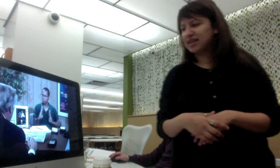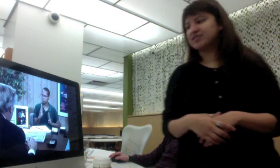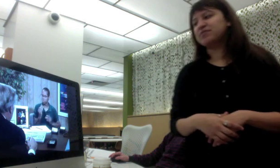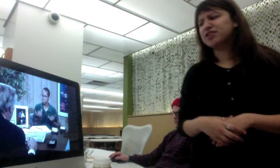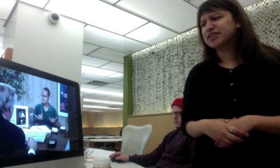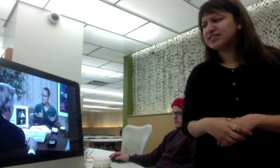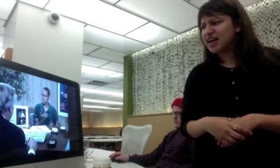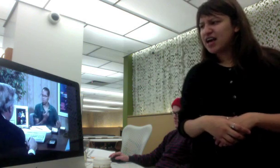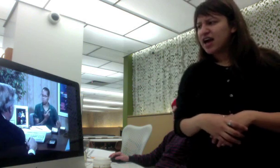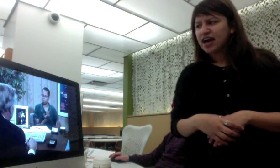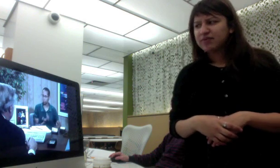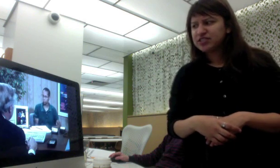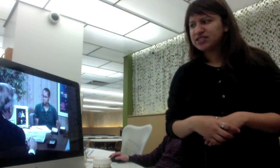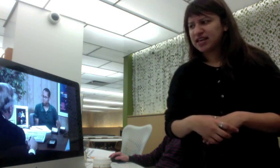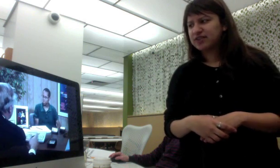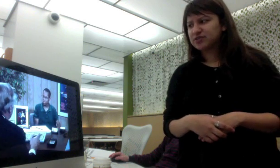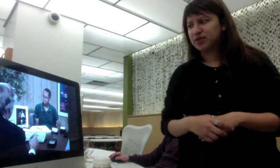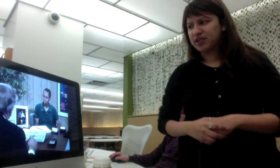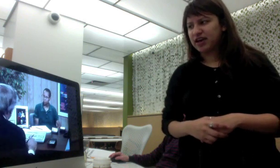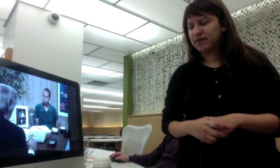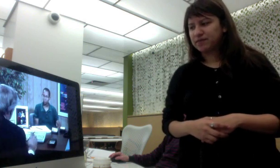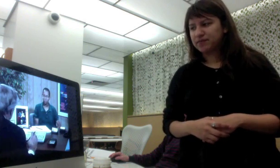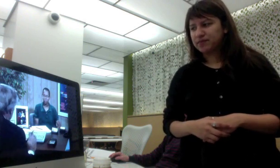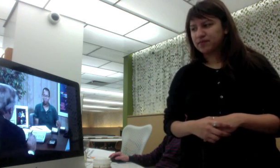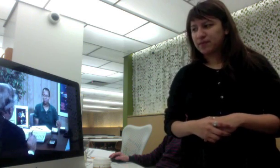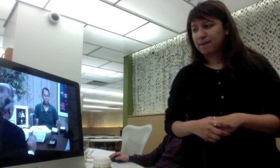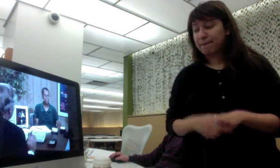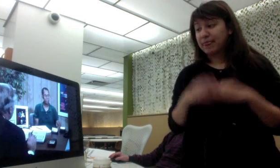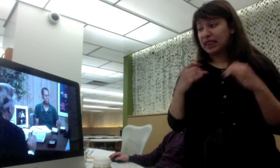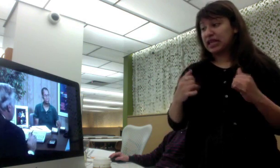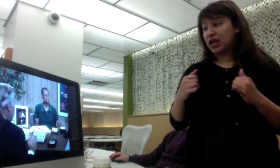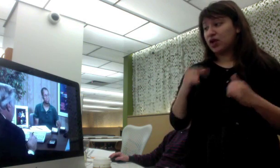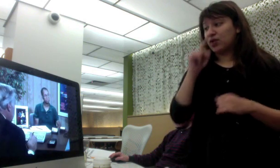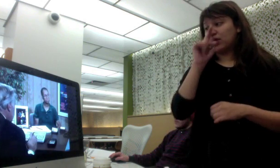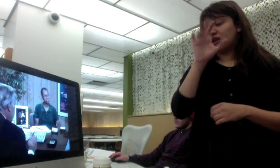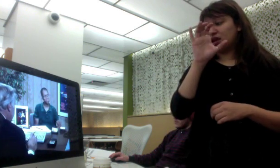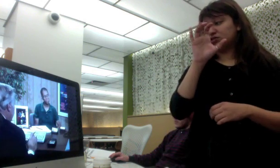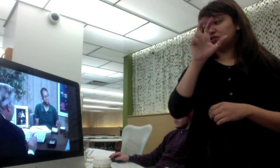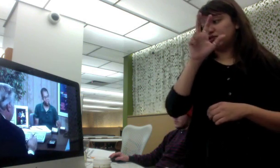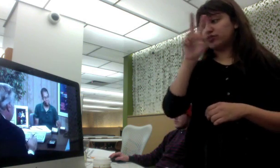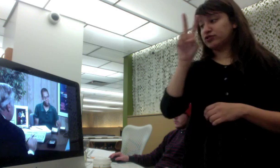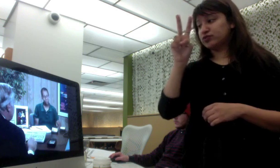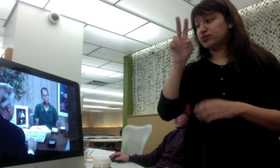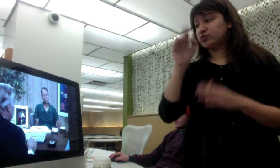Um, yes, I'm curious. How much is that house worth now? That's probably $32,000.